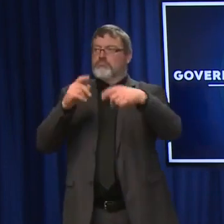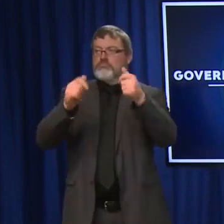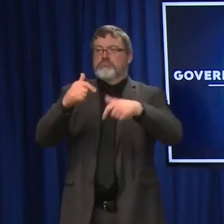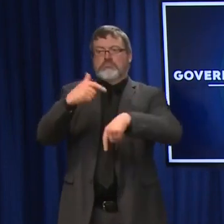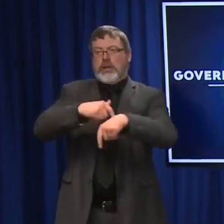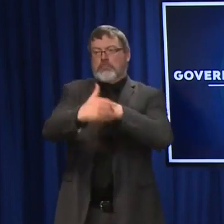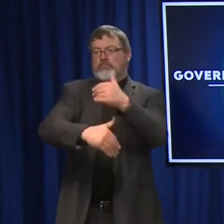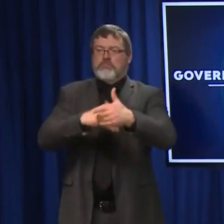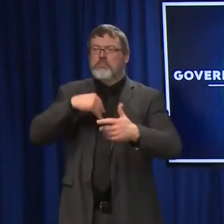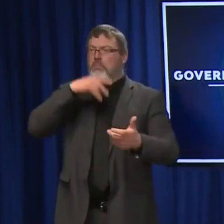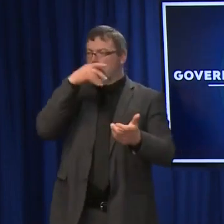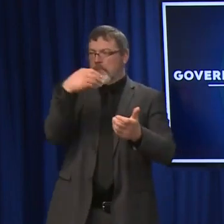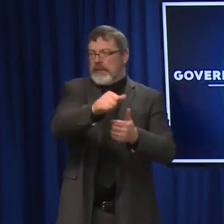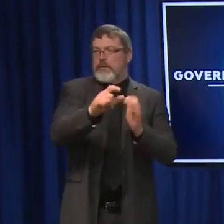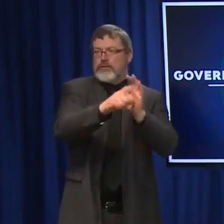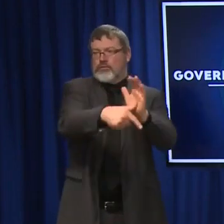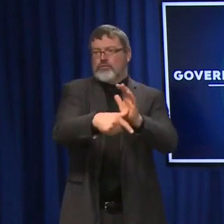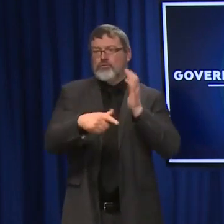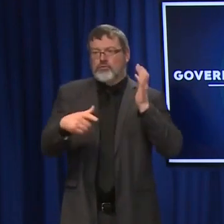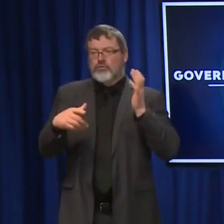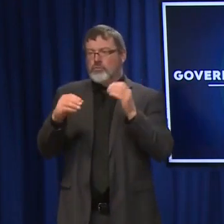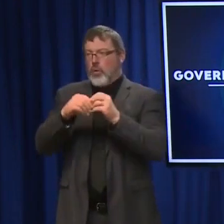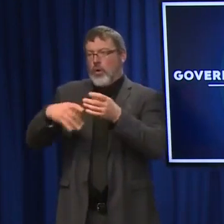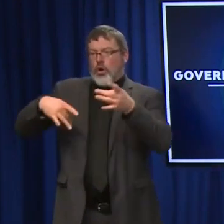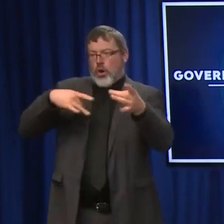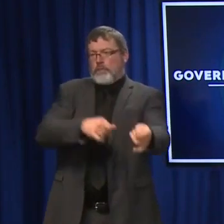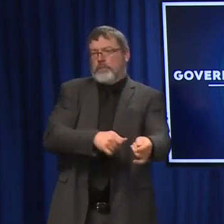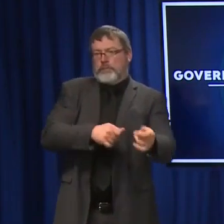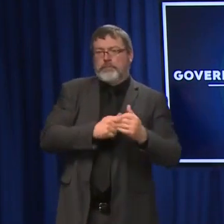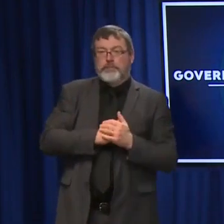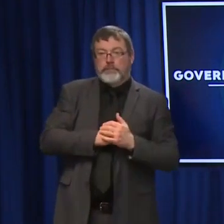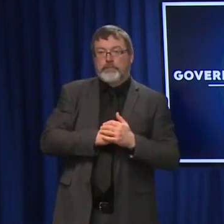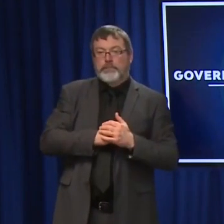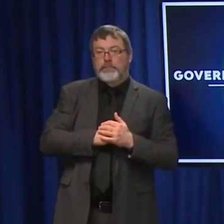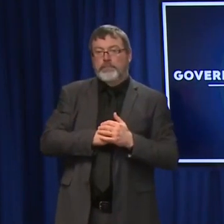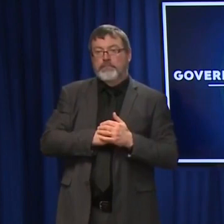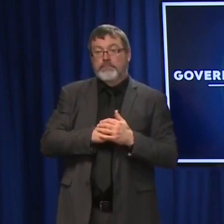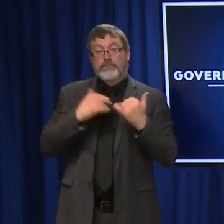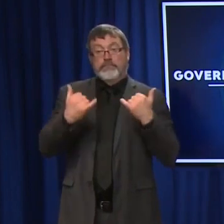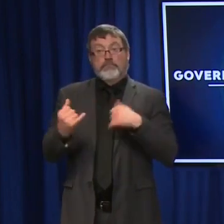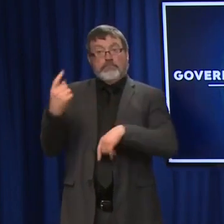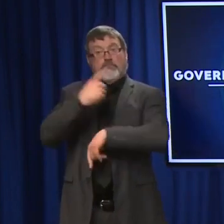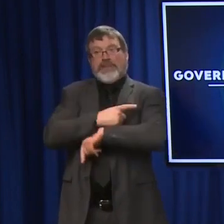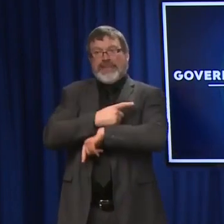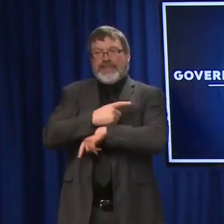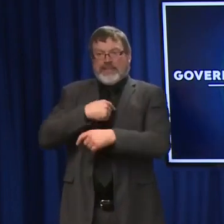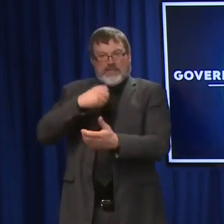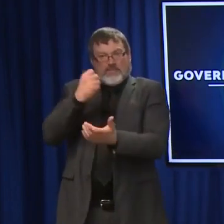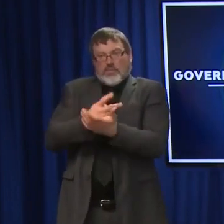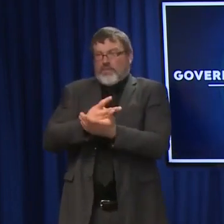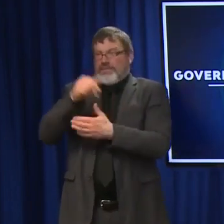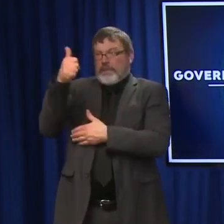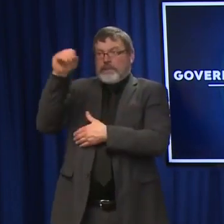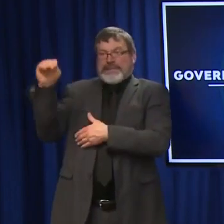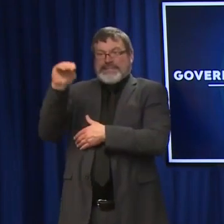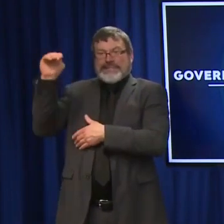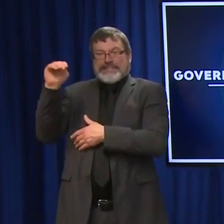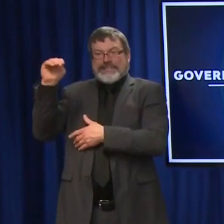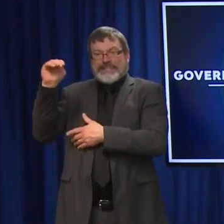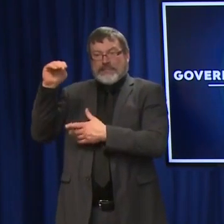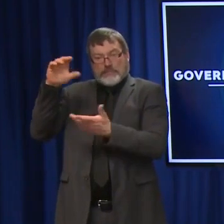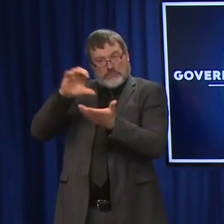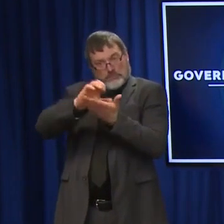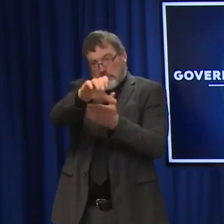successful. We are going to absolutely keep doing that. Today, we authorized another $10 million to hospitals based on their bed count